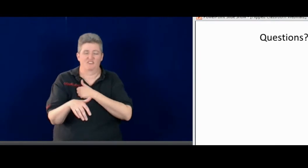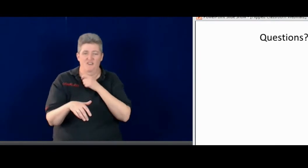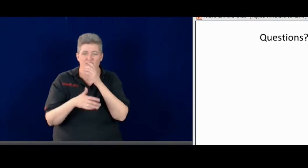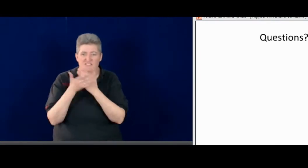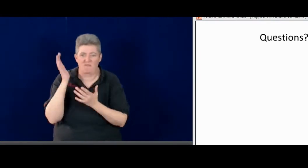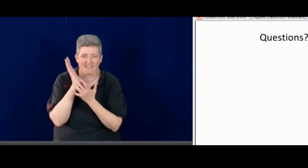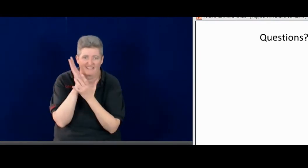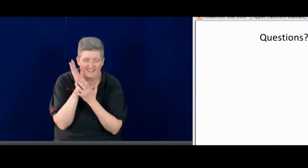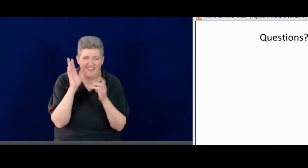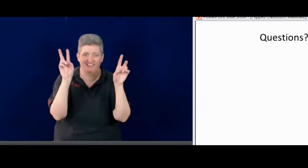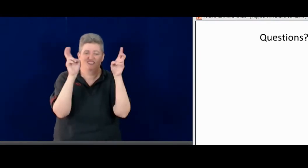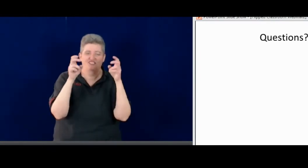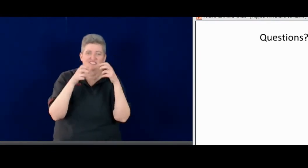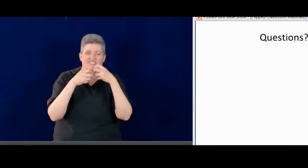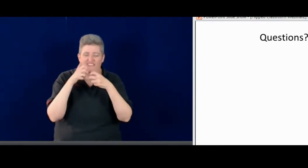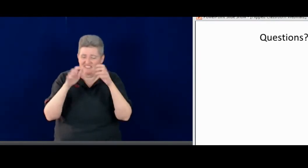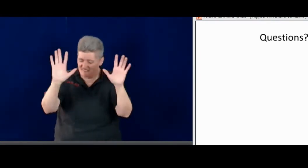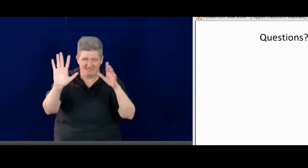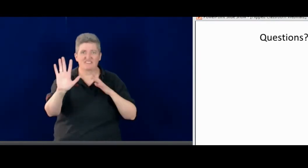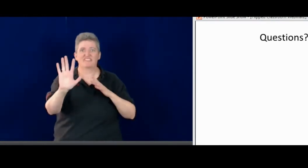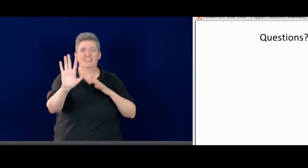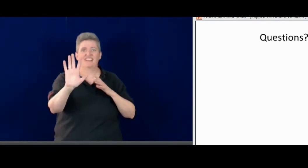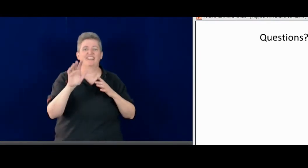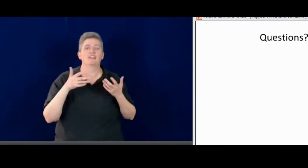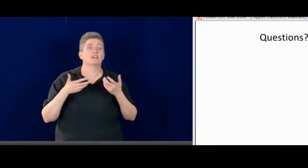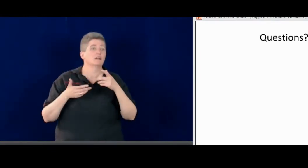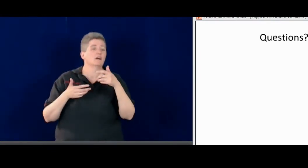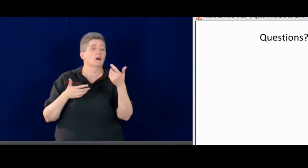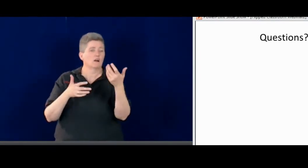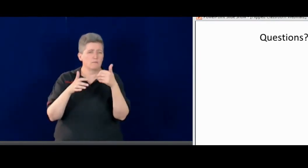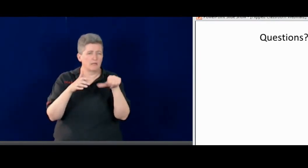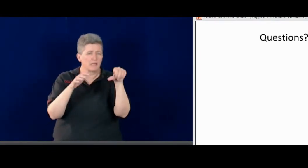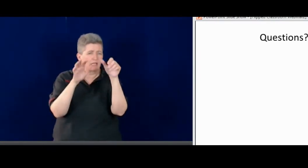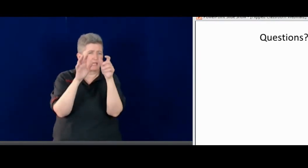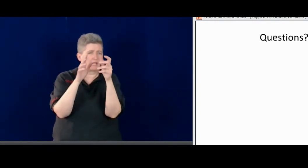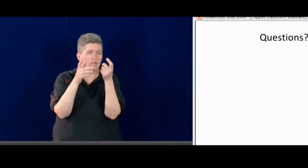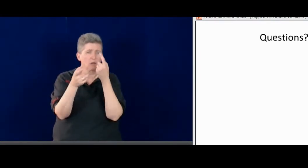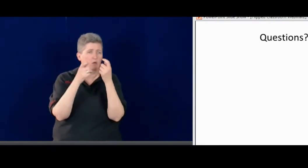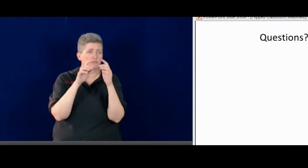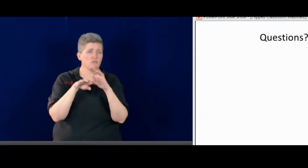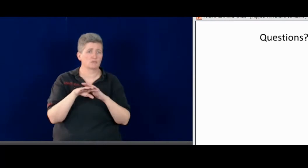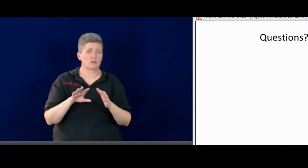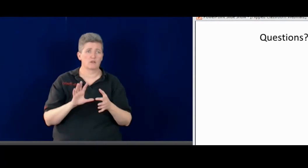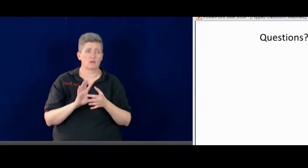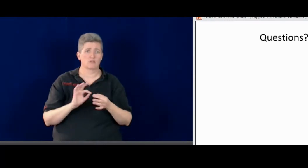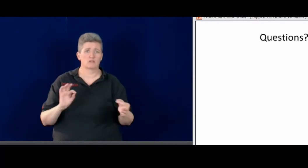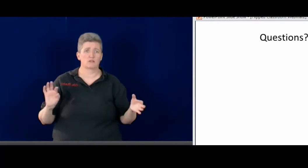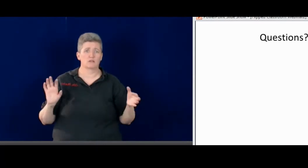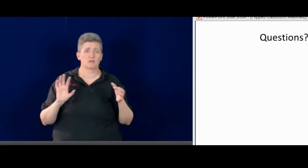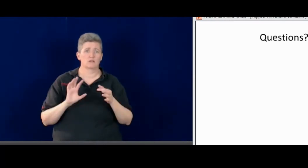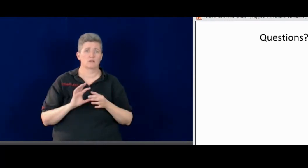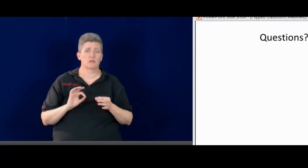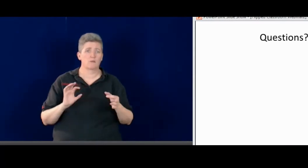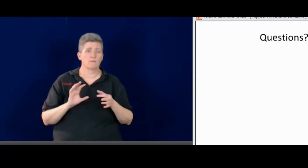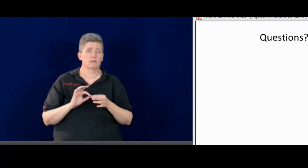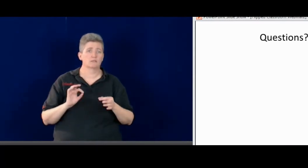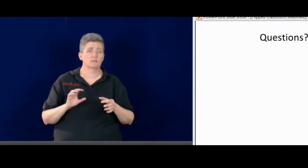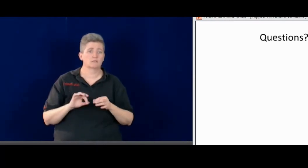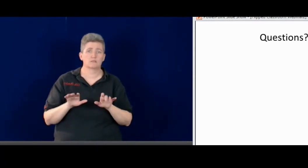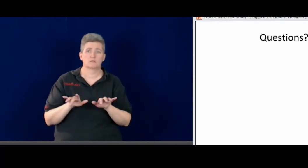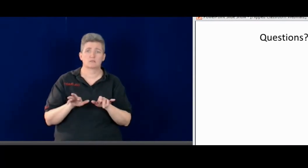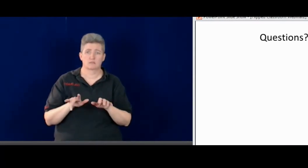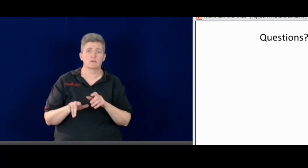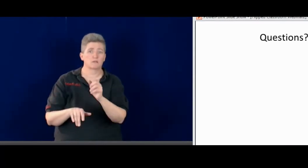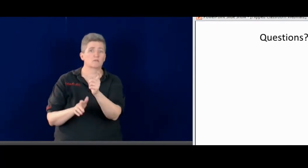Now I know we went through it a little bit quickly because we had the technical issues. But I wonder if there's any questions, any